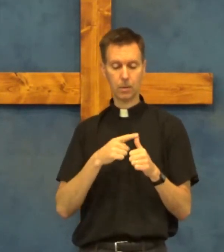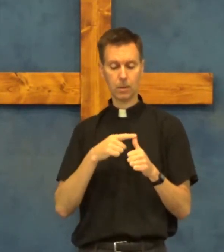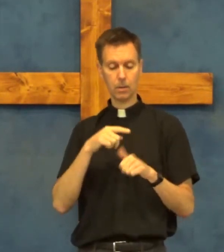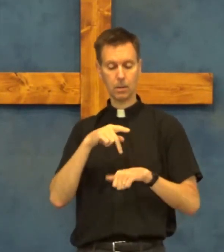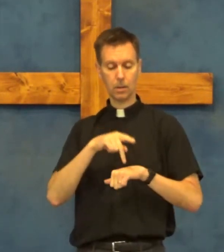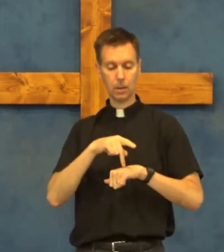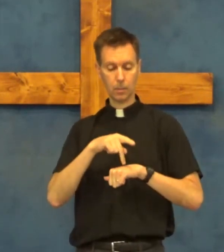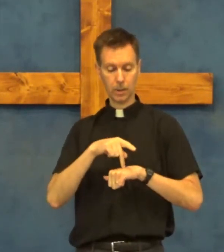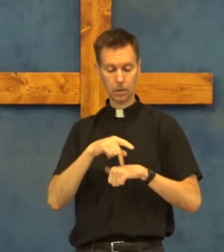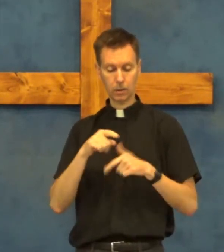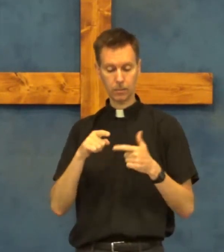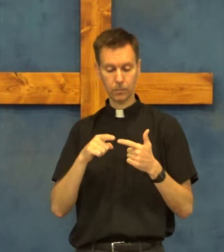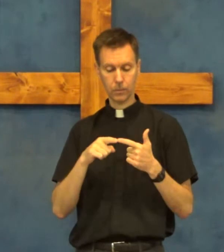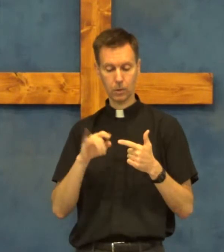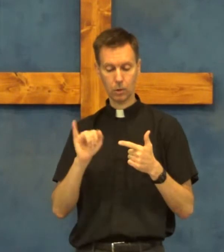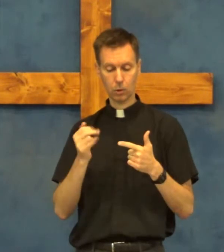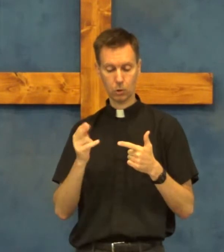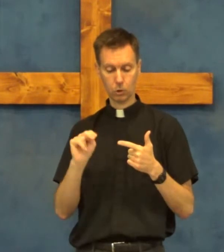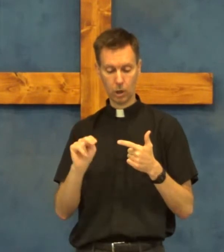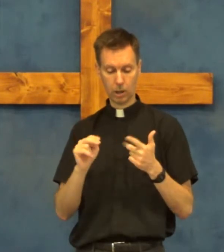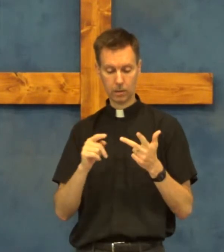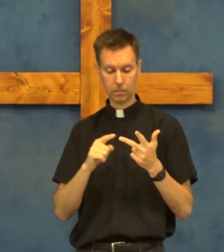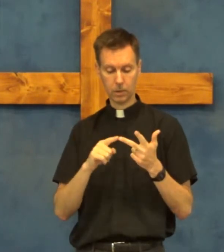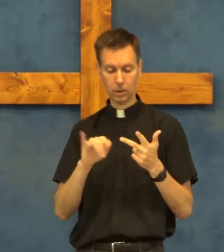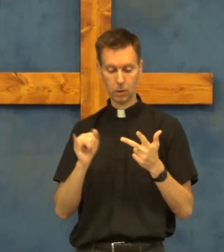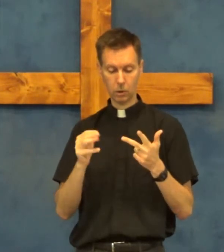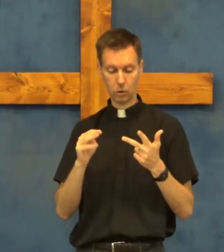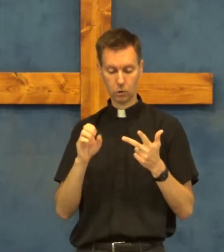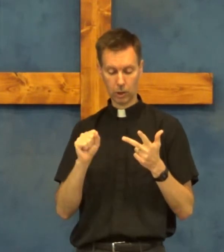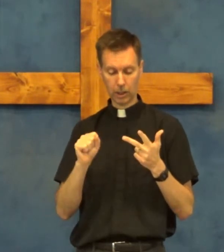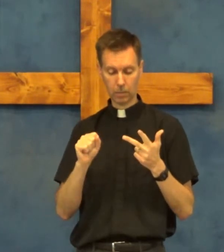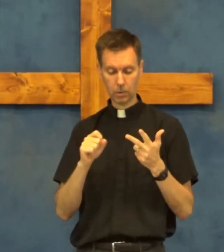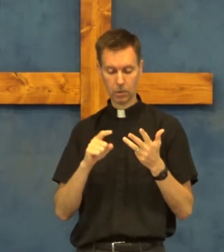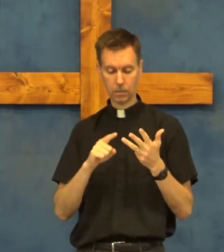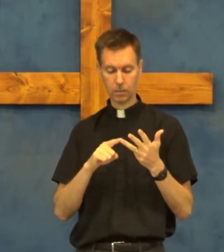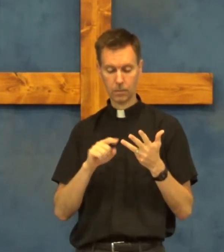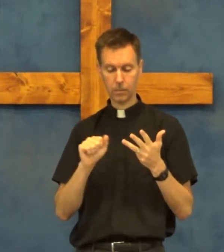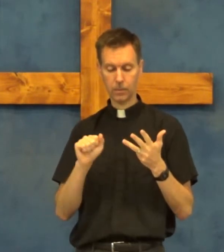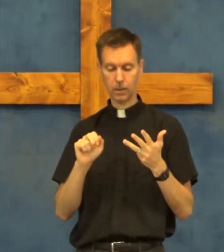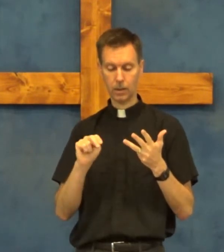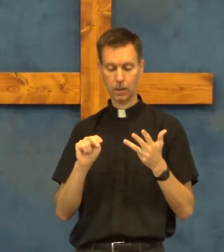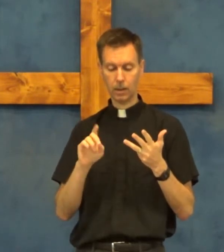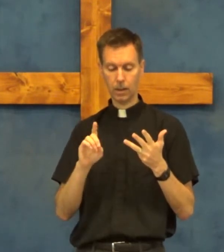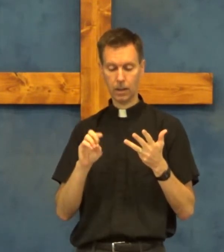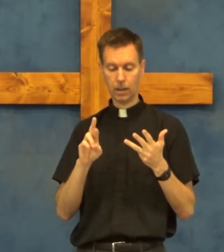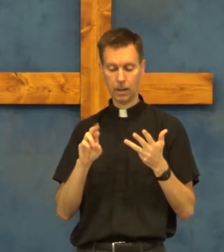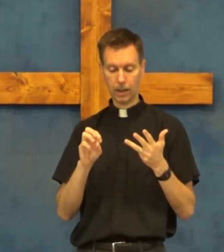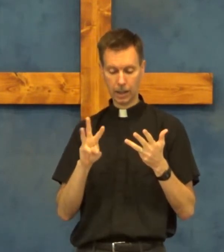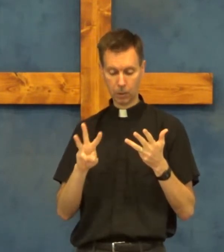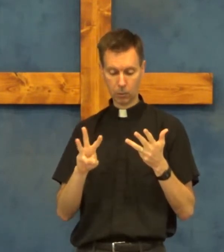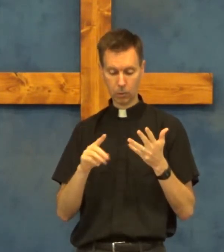peter john james andrew